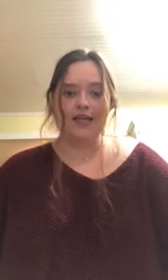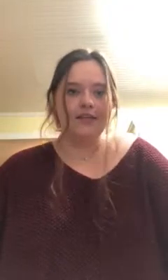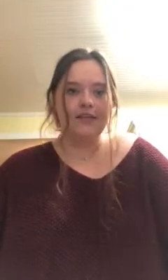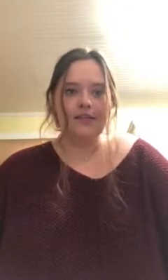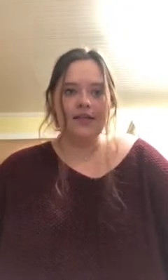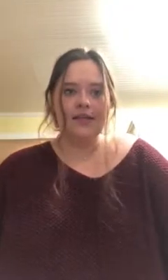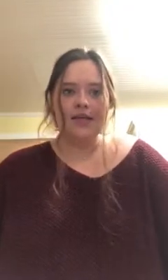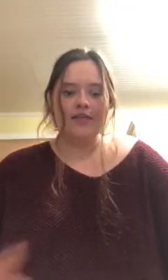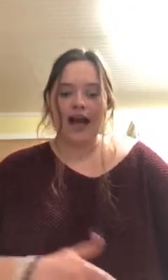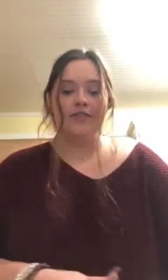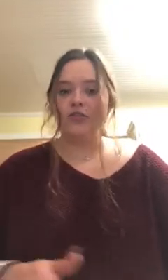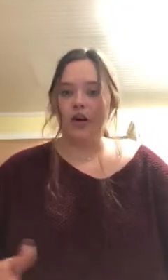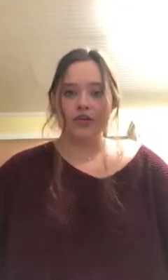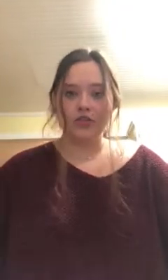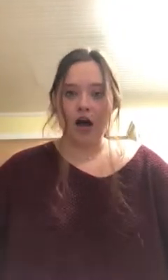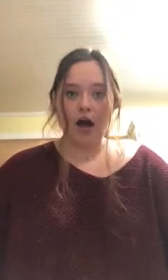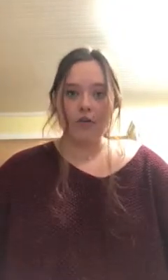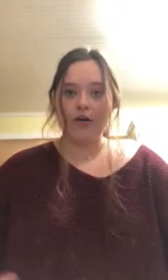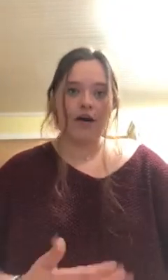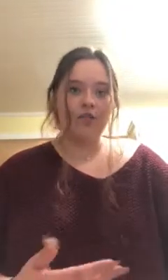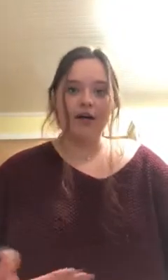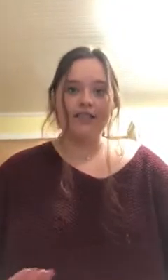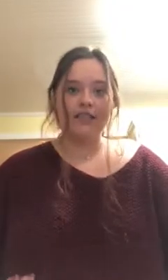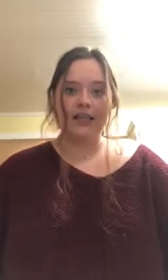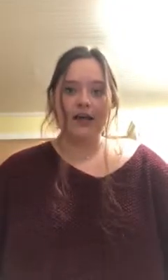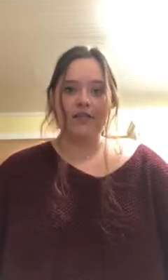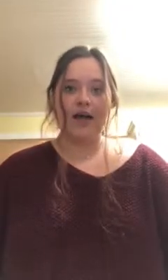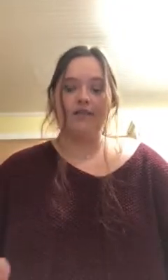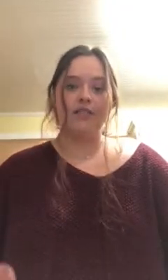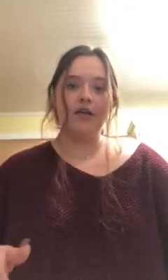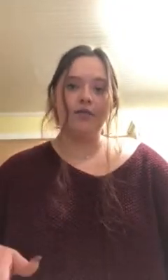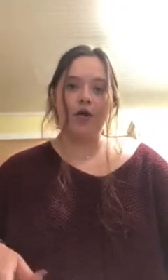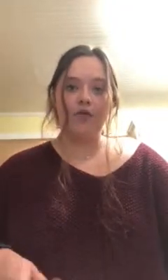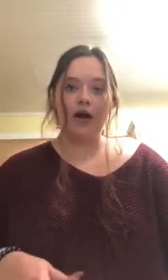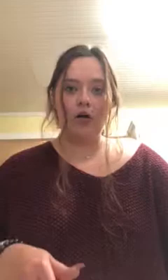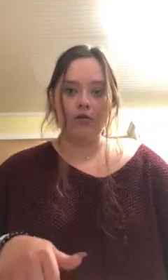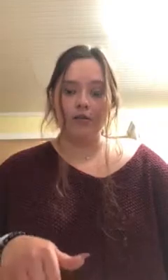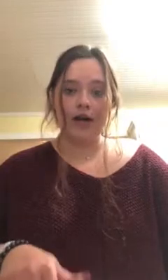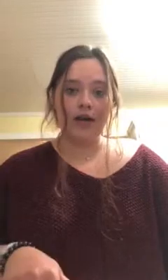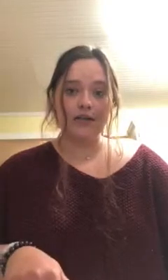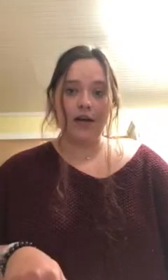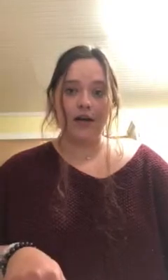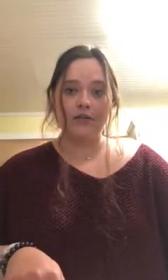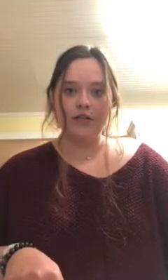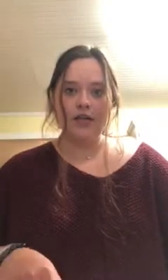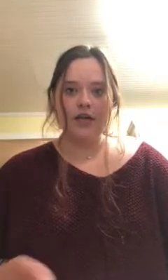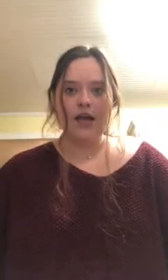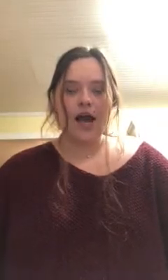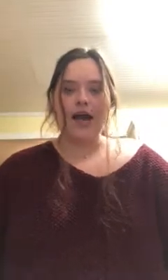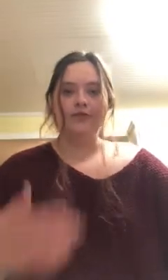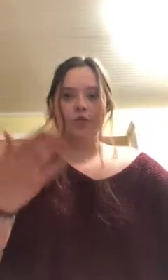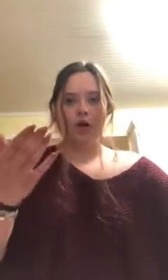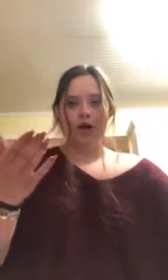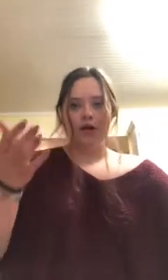they haven't started a job. They don't have a place to live and they have to end up going back home to their parents house and have to work